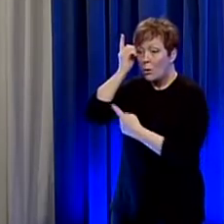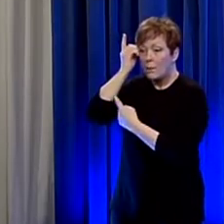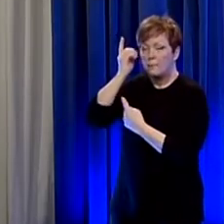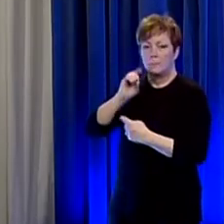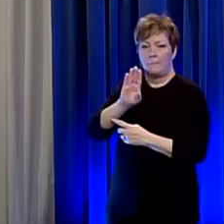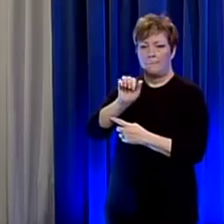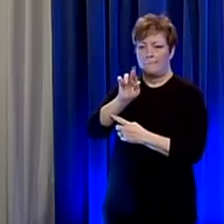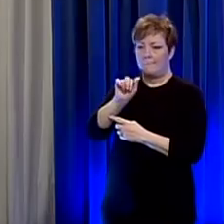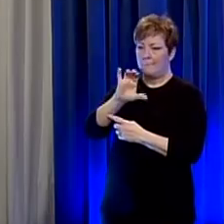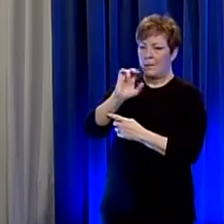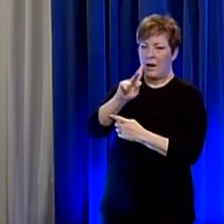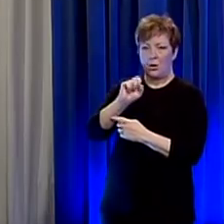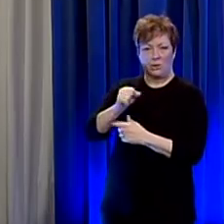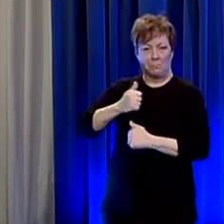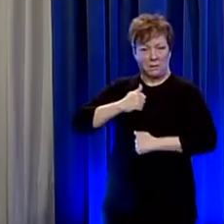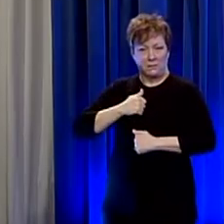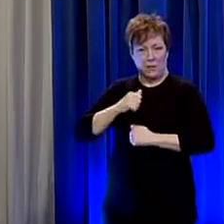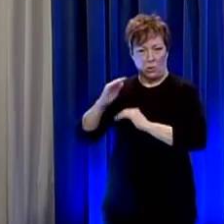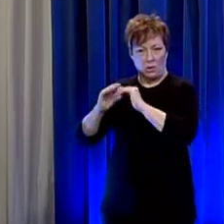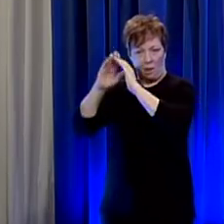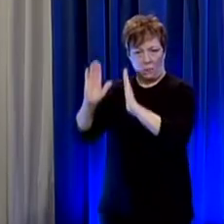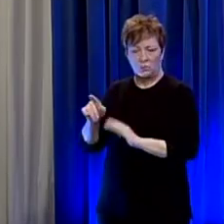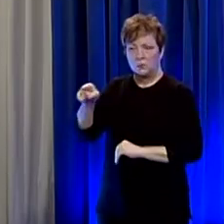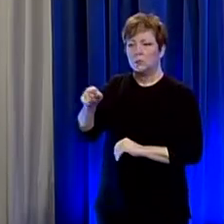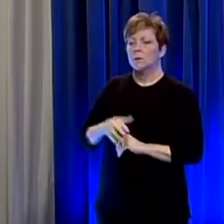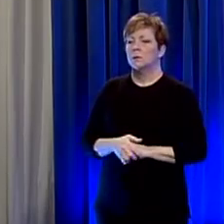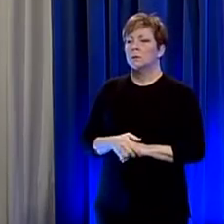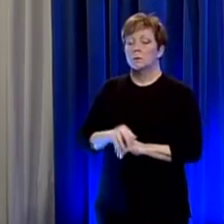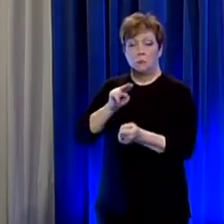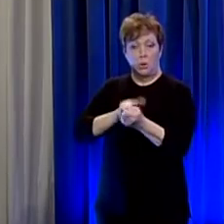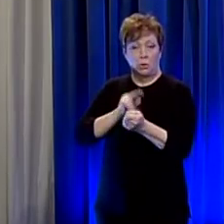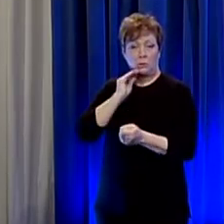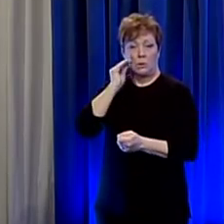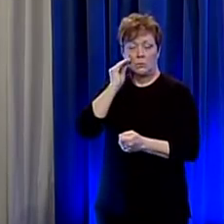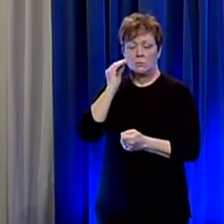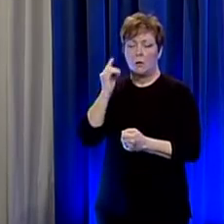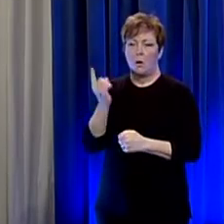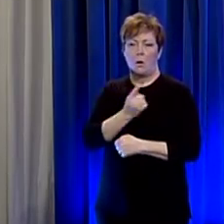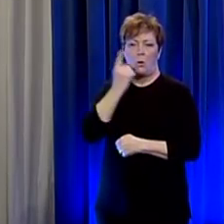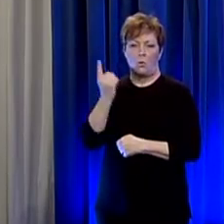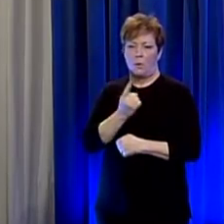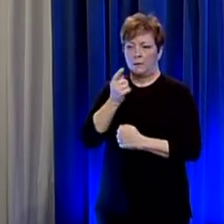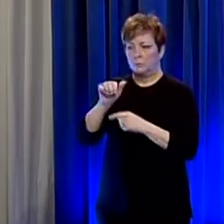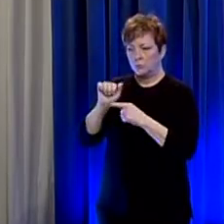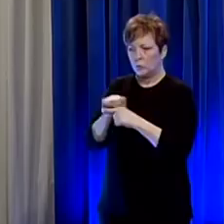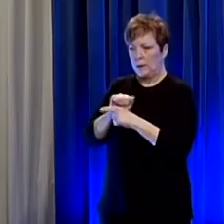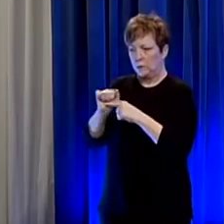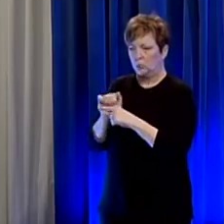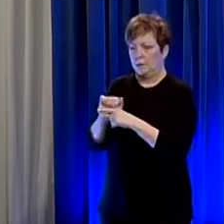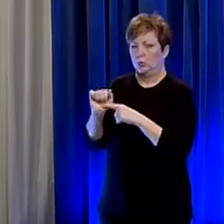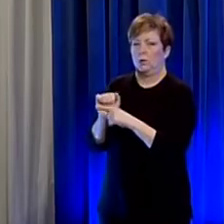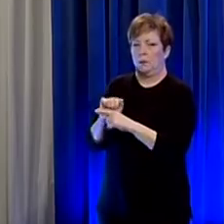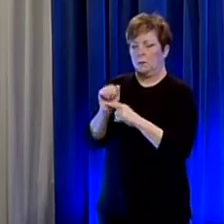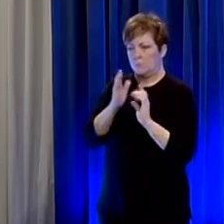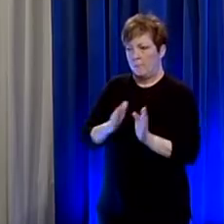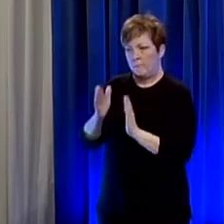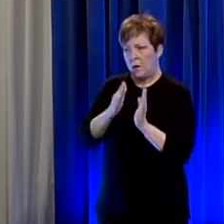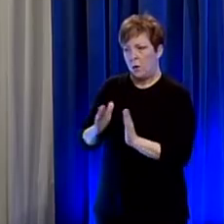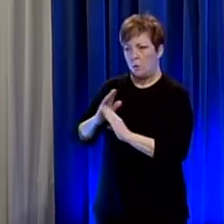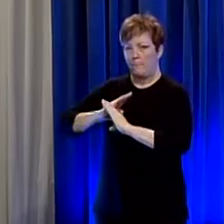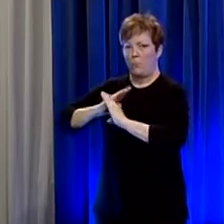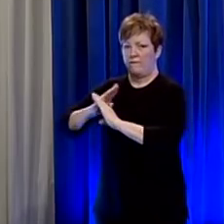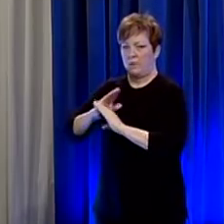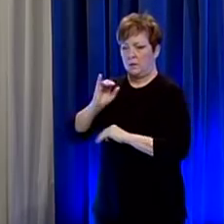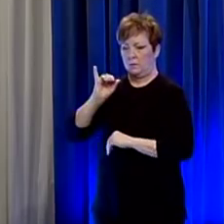barracks or anywhere you have lots of people gathered nursing homes spend a lot of time preparing for this and training their staff and trying to prevent this and